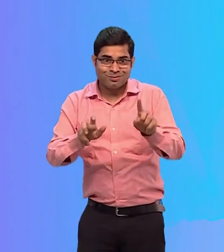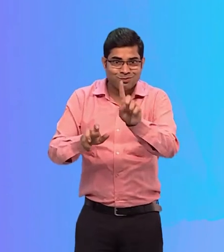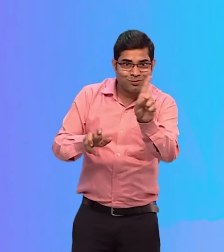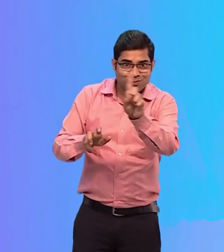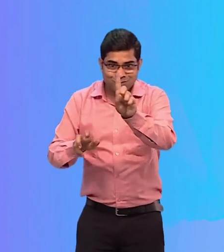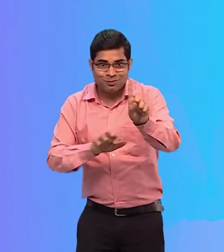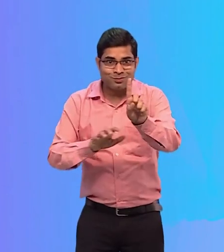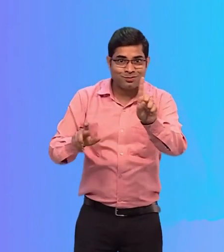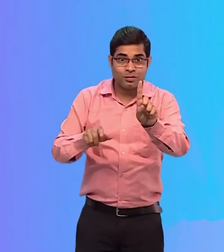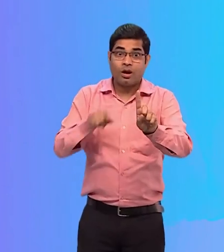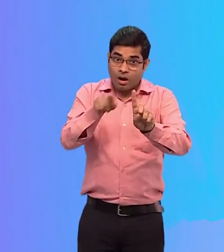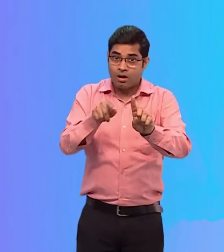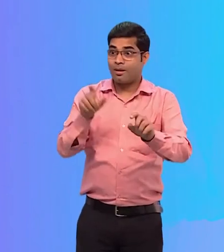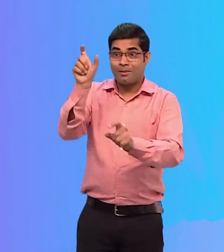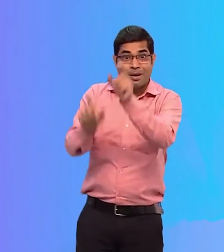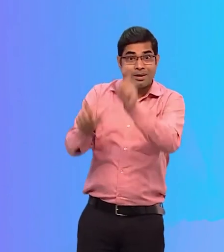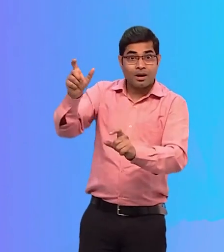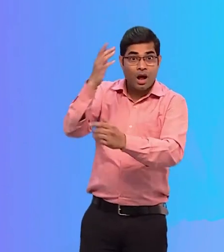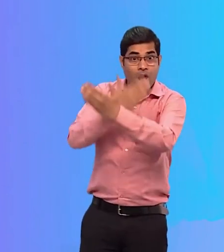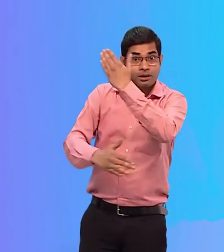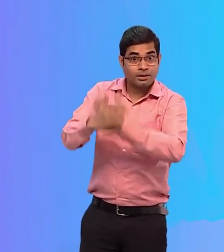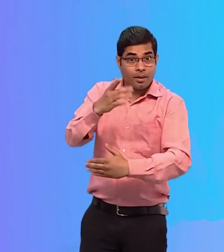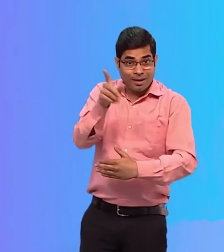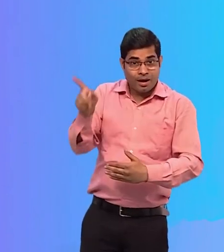disabilities give commands to the computer.